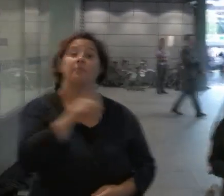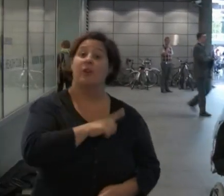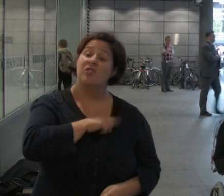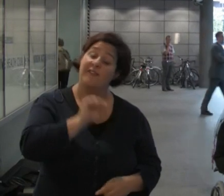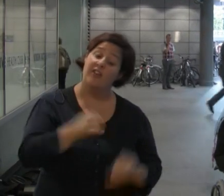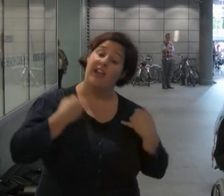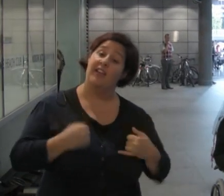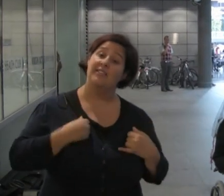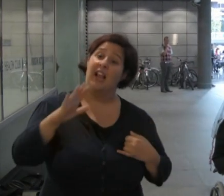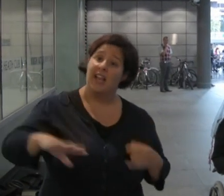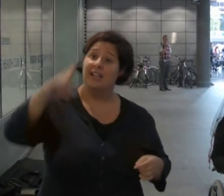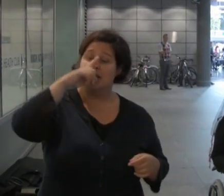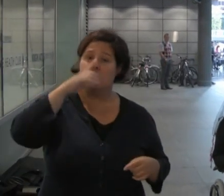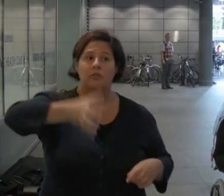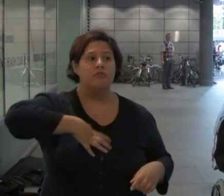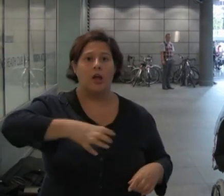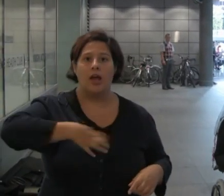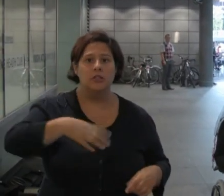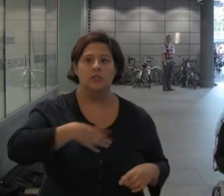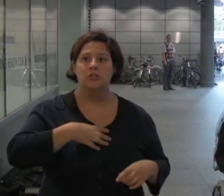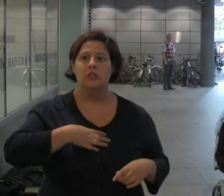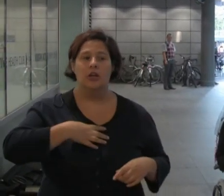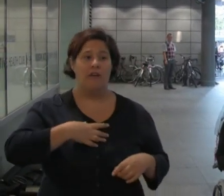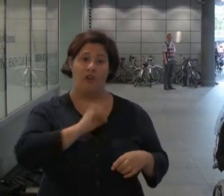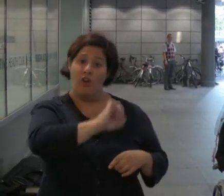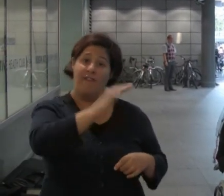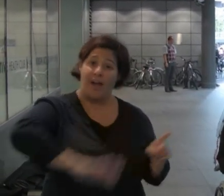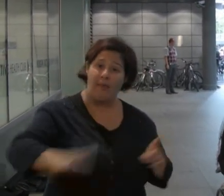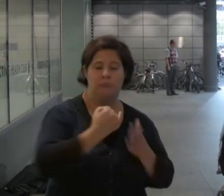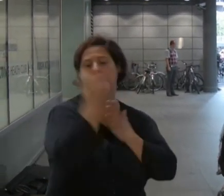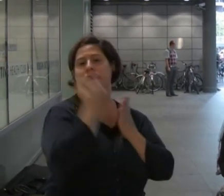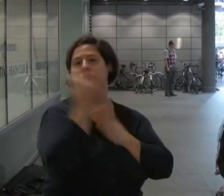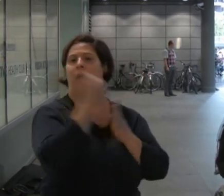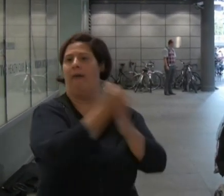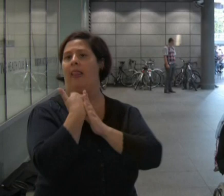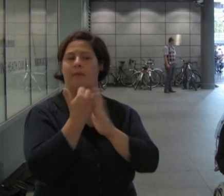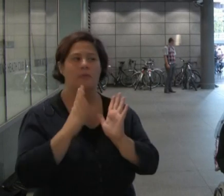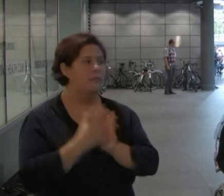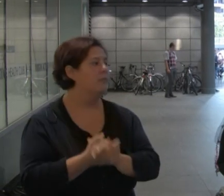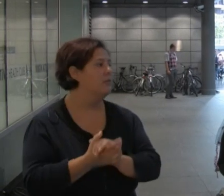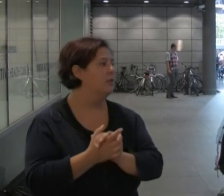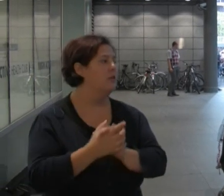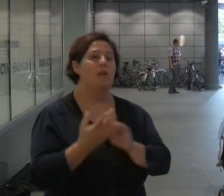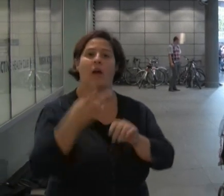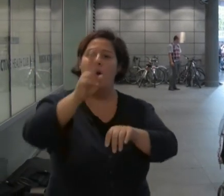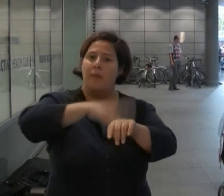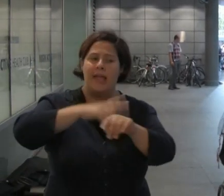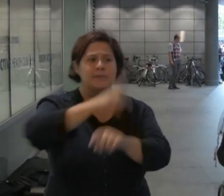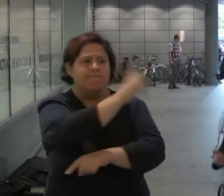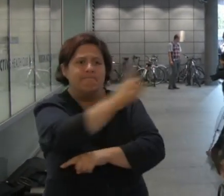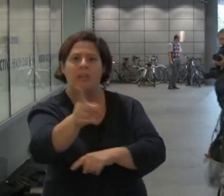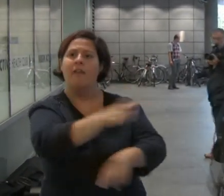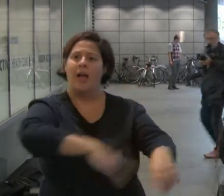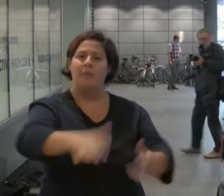nature of her illness, Little Sister became frightened even of her own family and refused all help. She got the police to caution them,